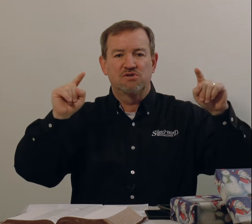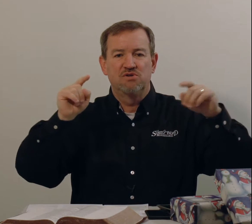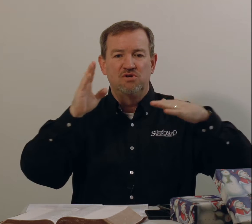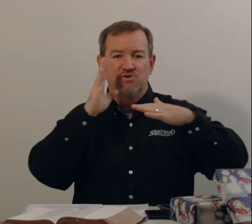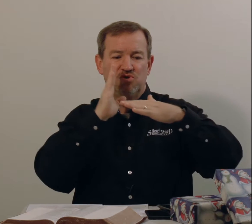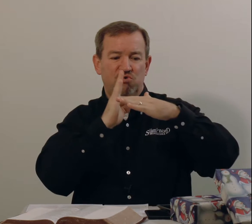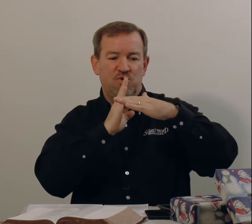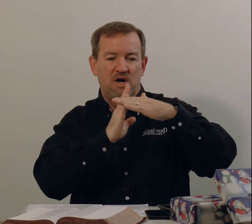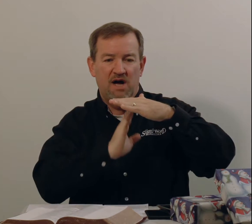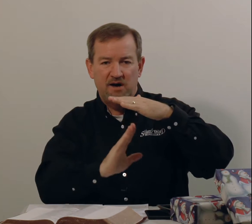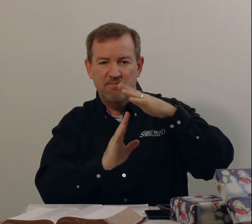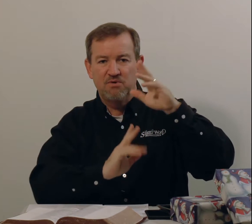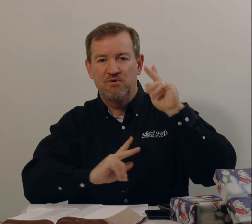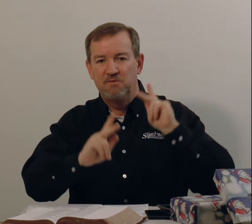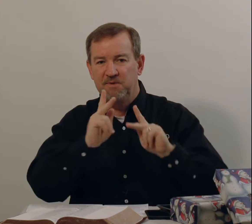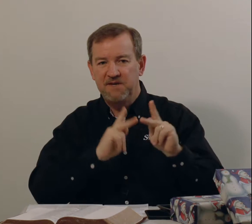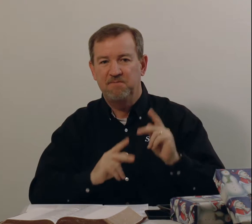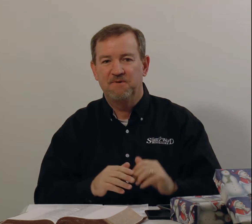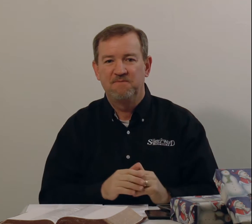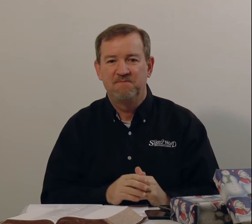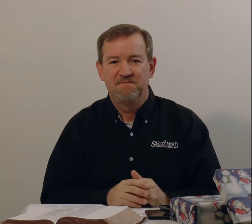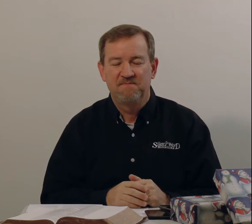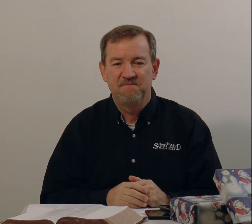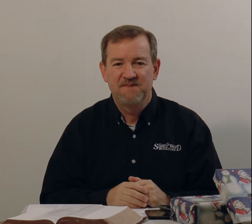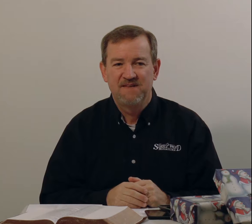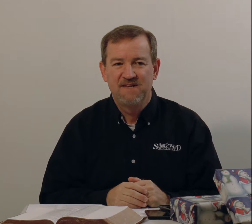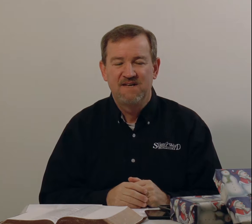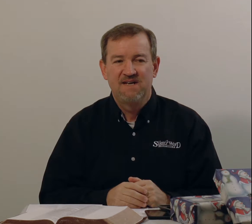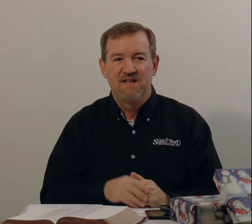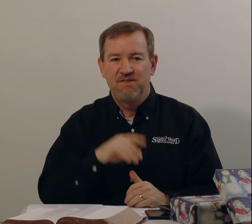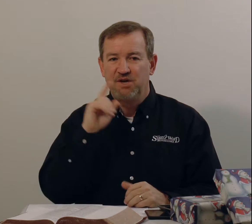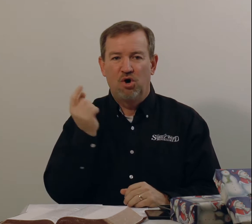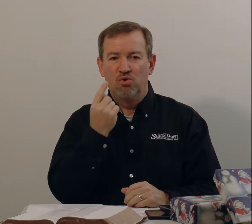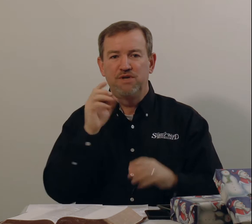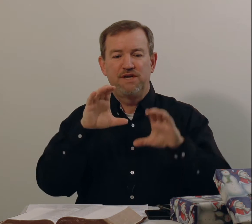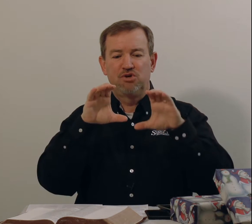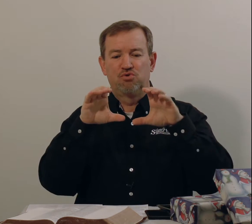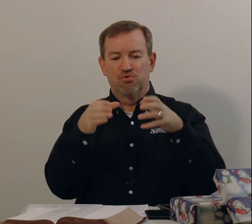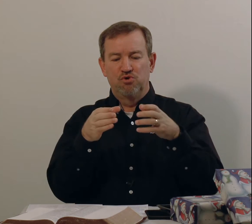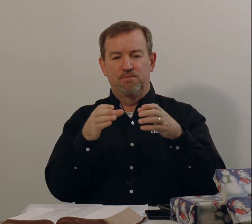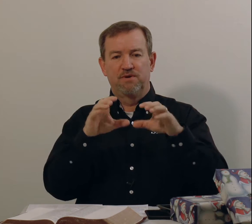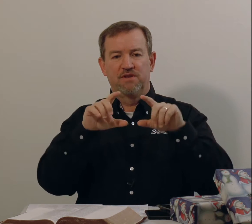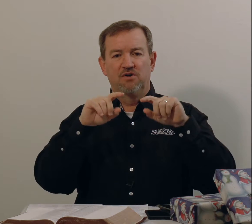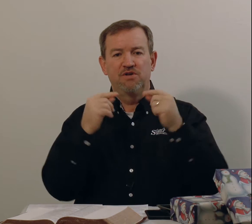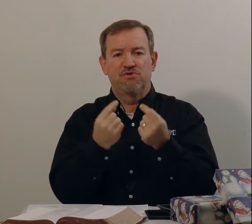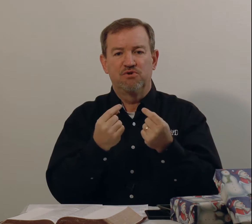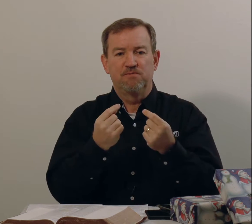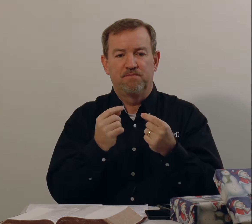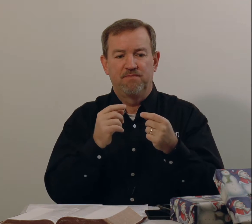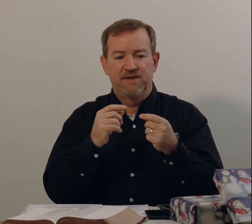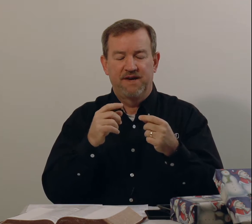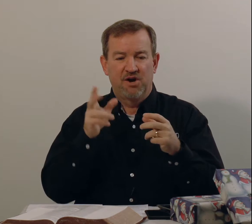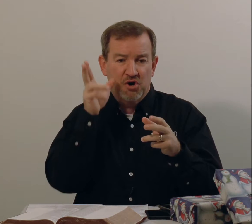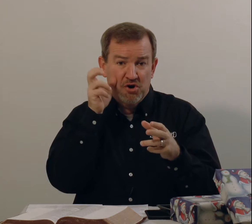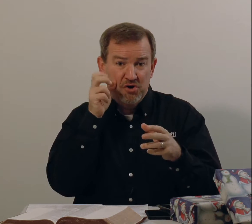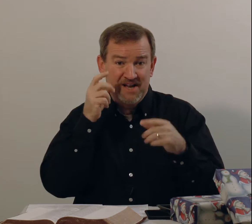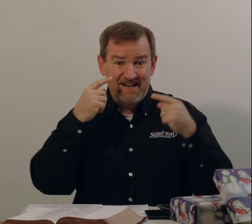to humble people. The only group, the only group that heard an